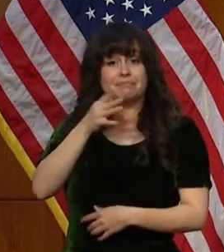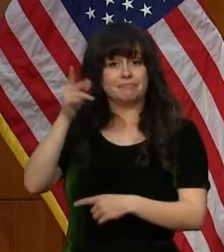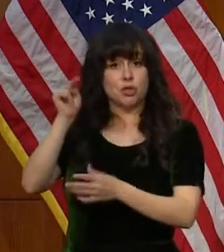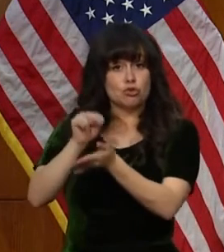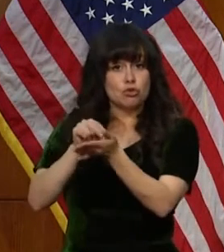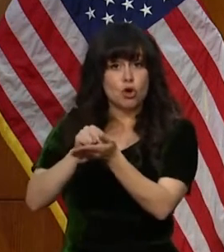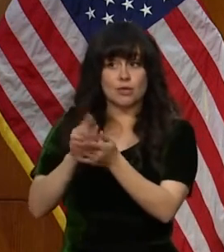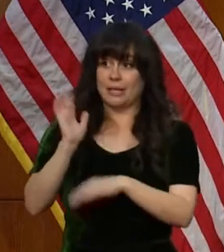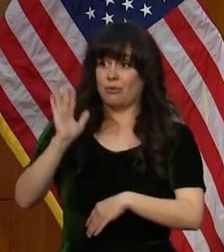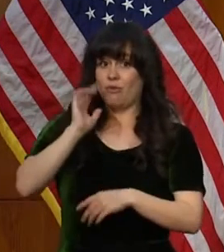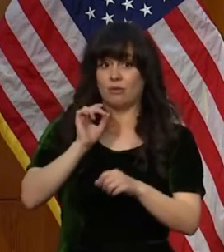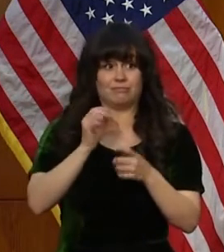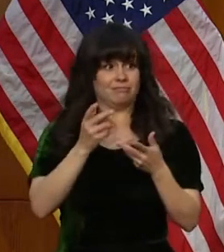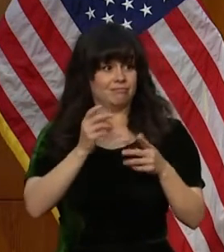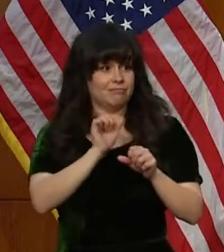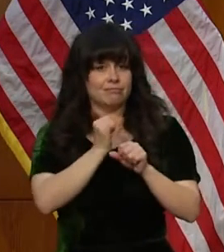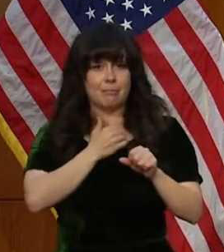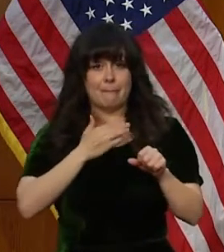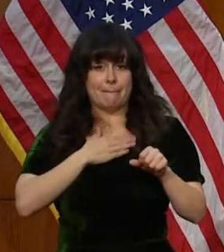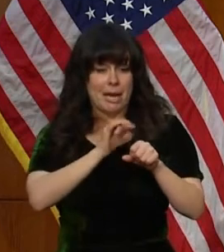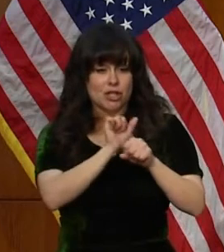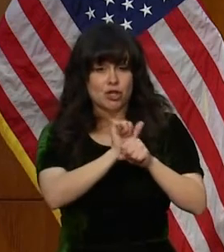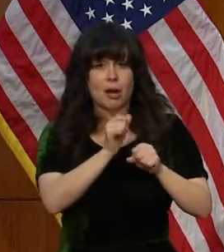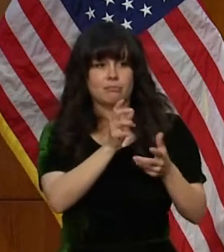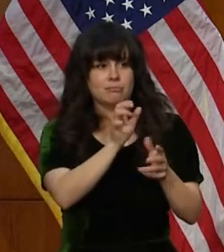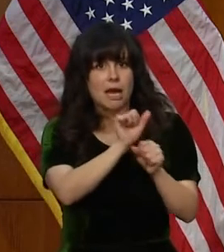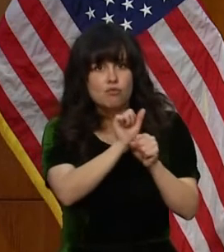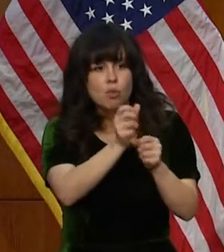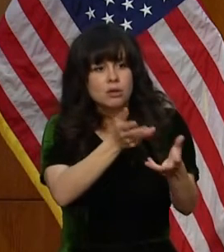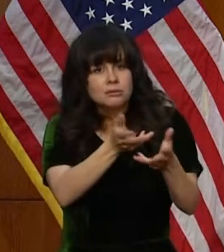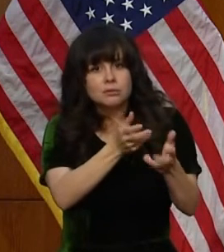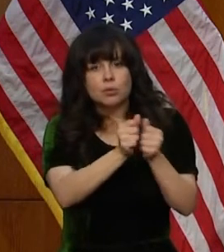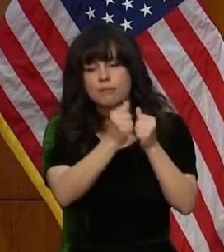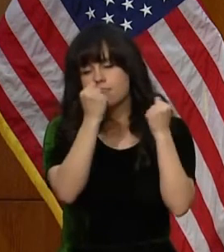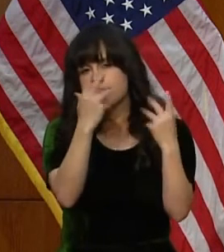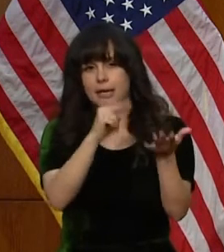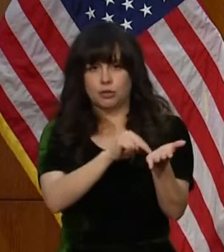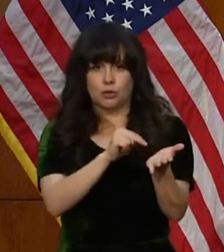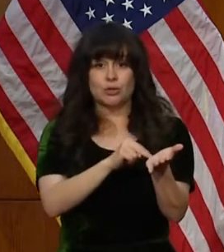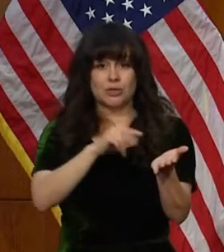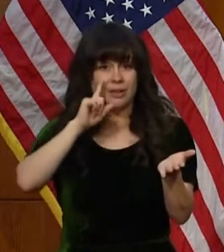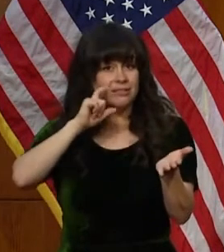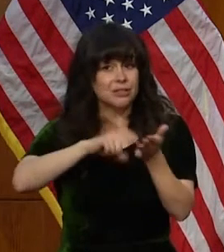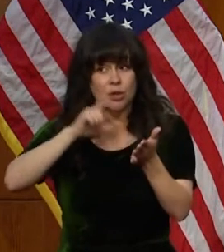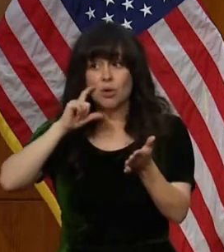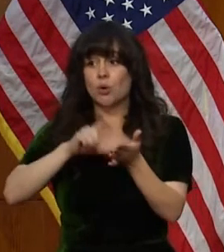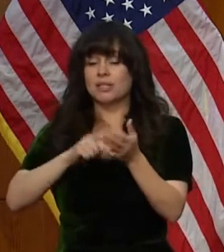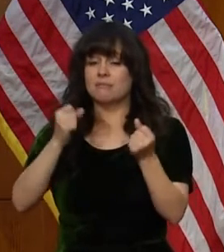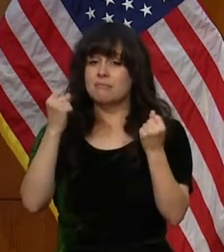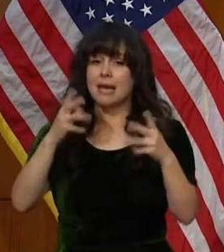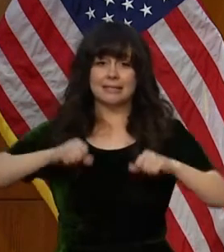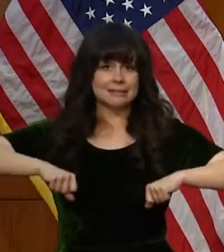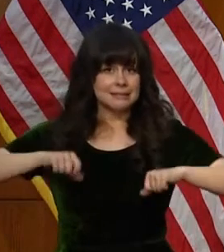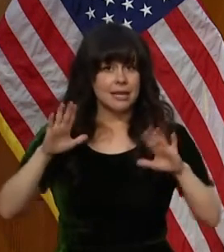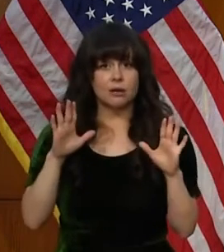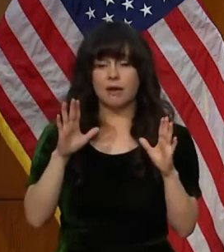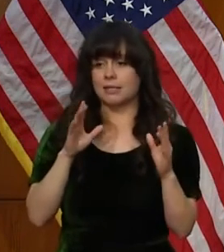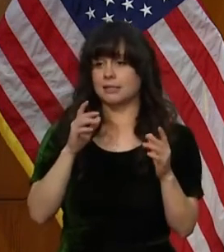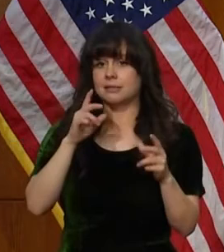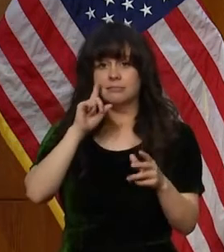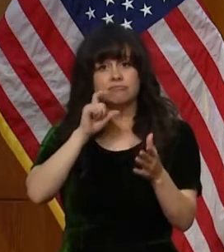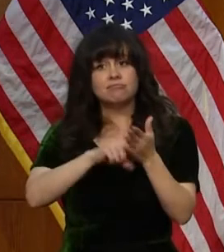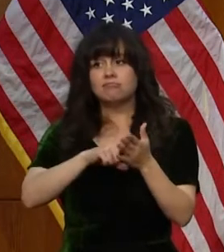during my career, I have seen firsthand the sacrifices and commitment nurses make. We have